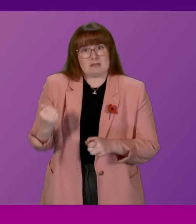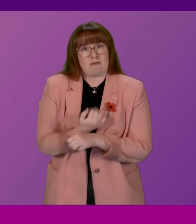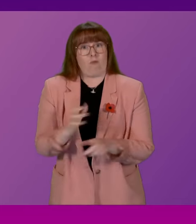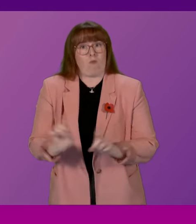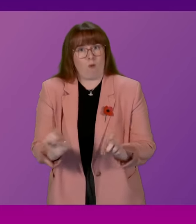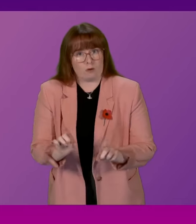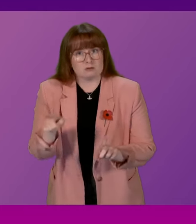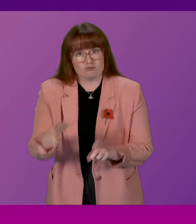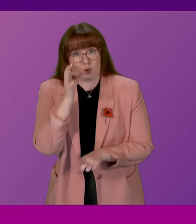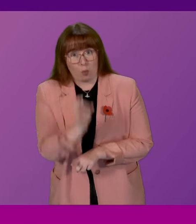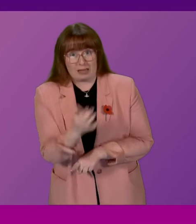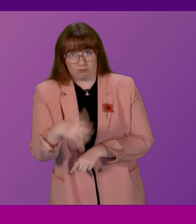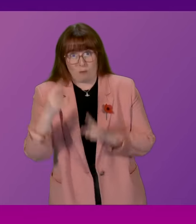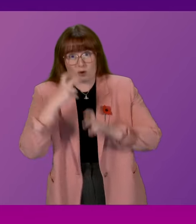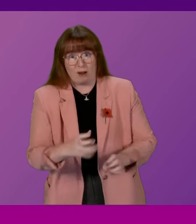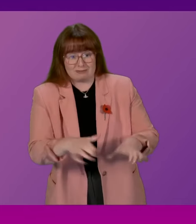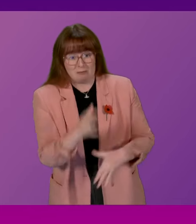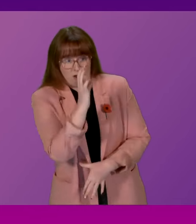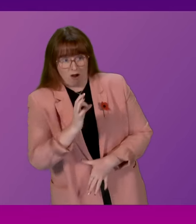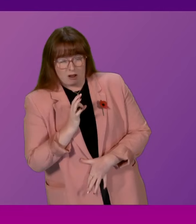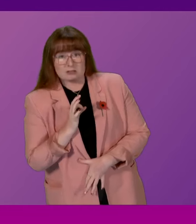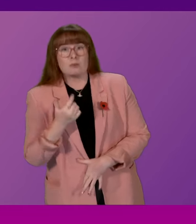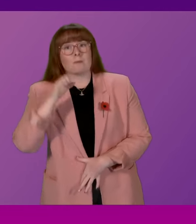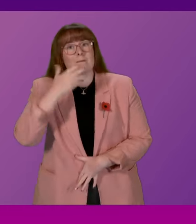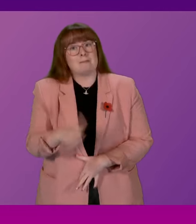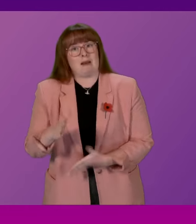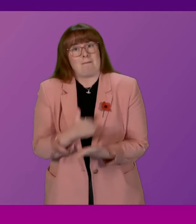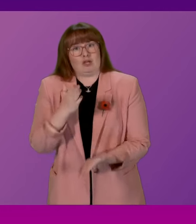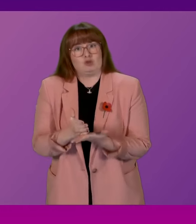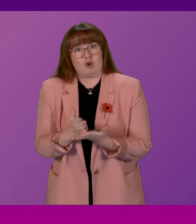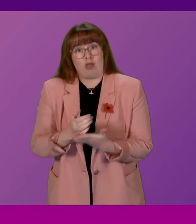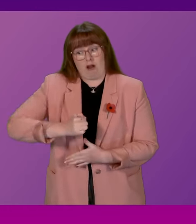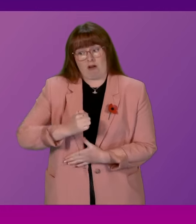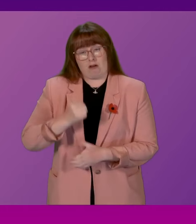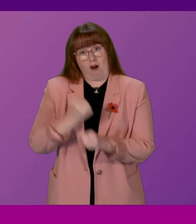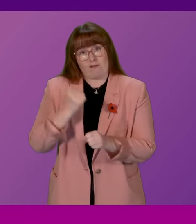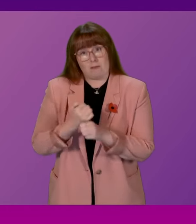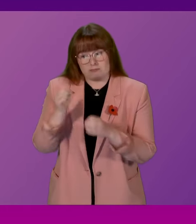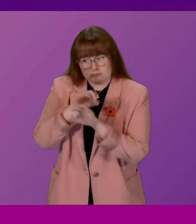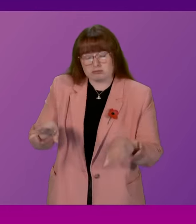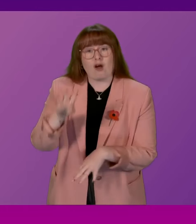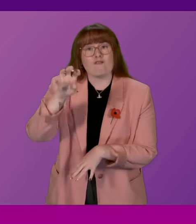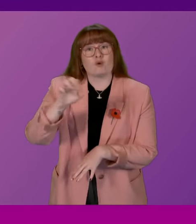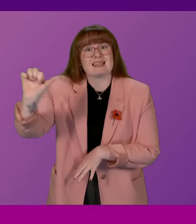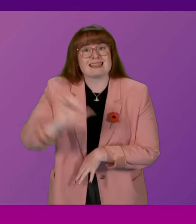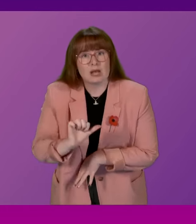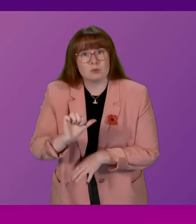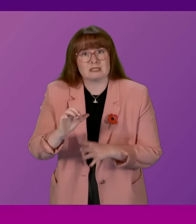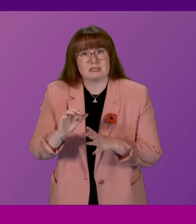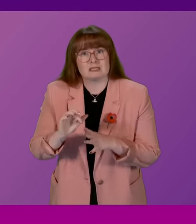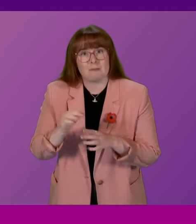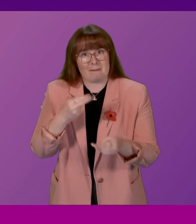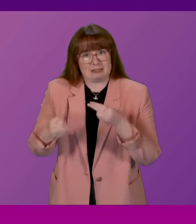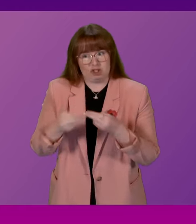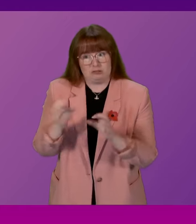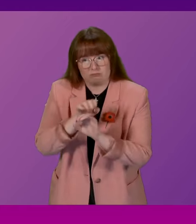requests from the inquiry, have ensured that the government has released 14,000 messages to the inquiry. And when it comes